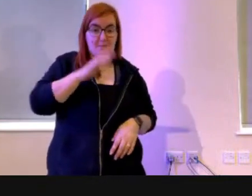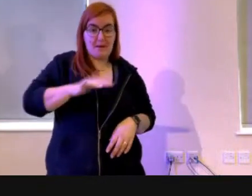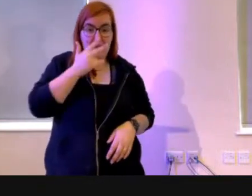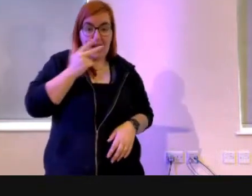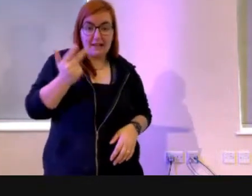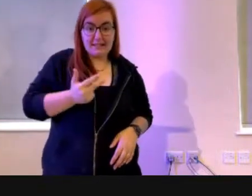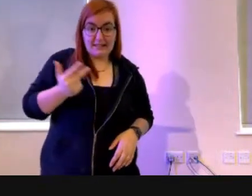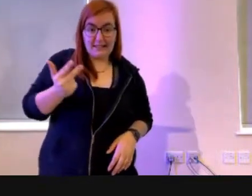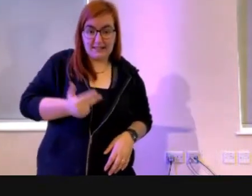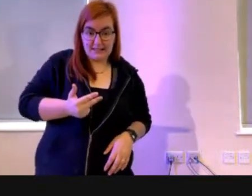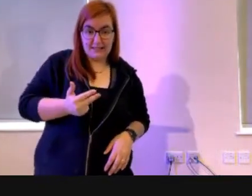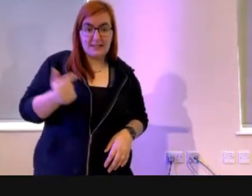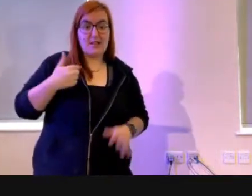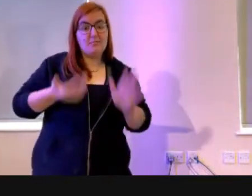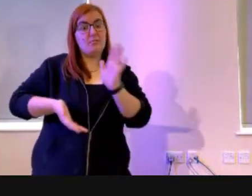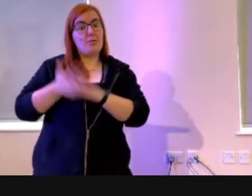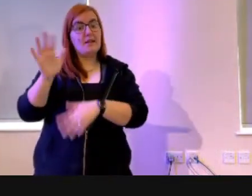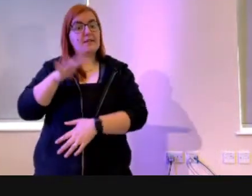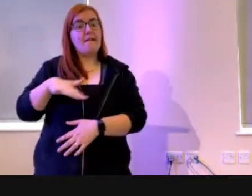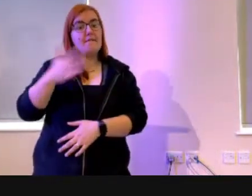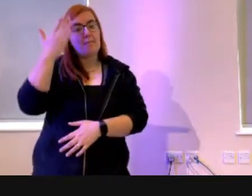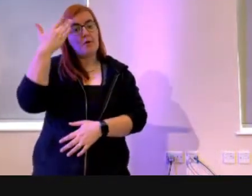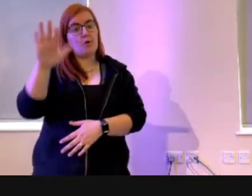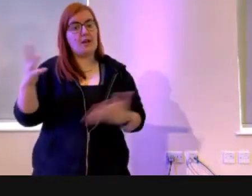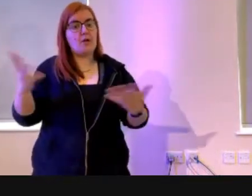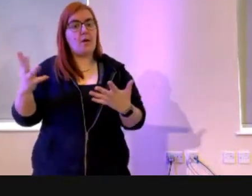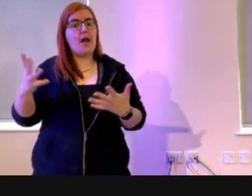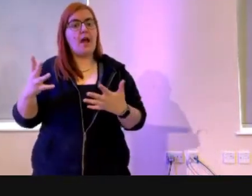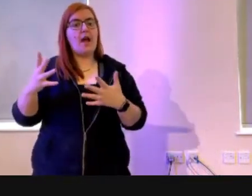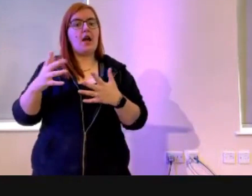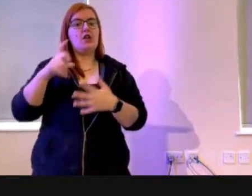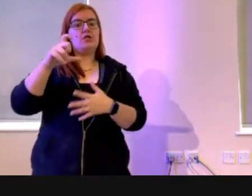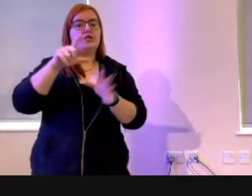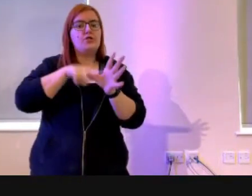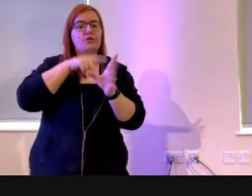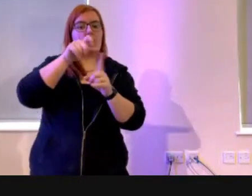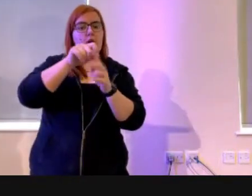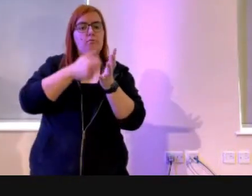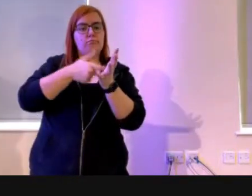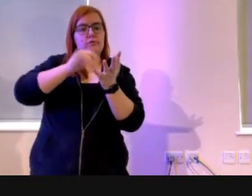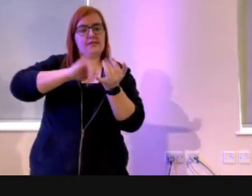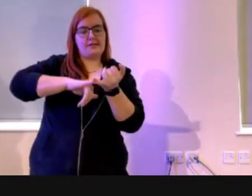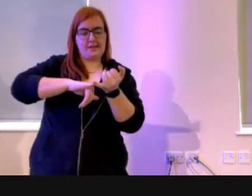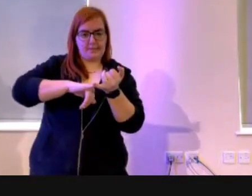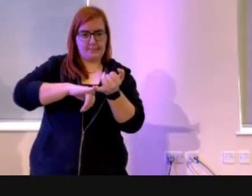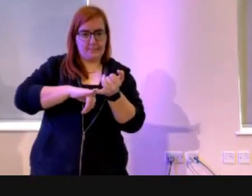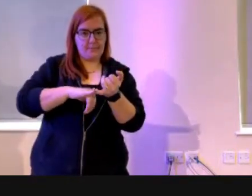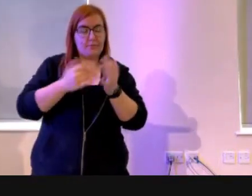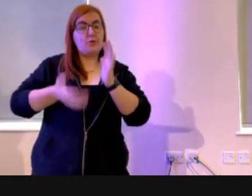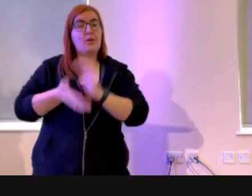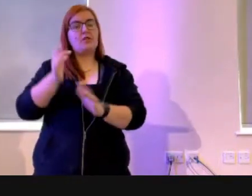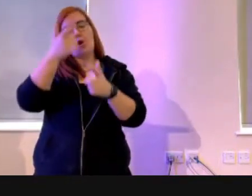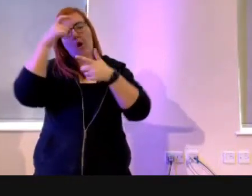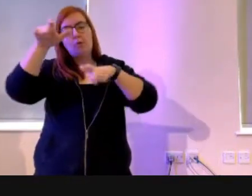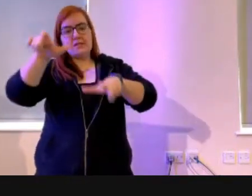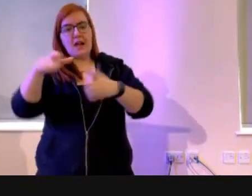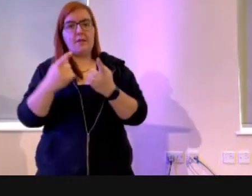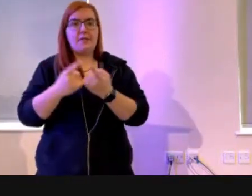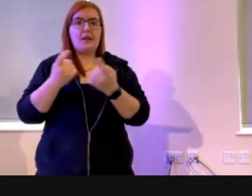old, I went on a family holiday to Cyprus. And we went on this hotel thing and they had lots of activities. And I